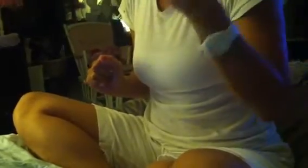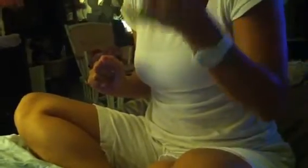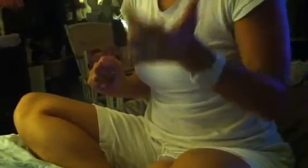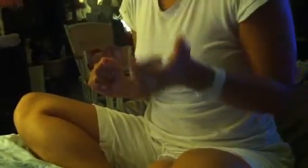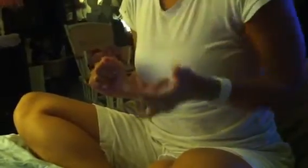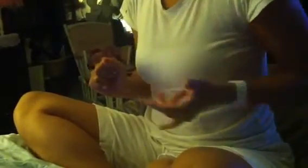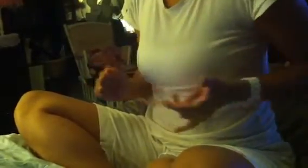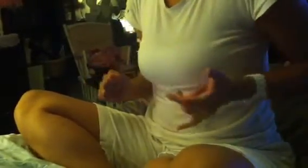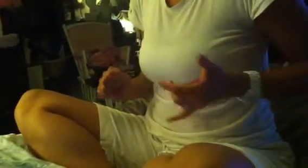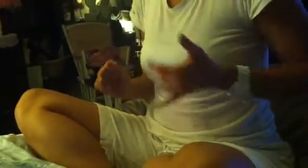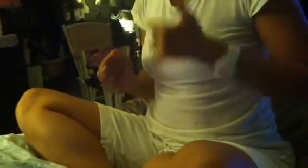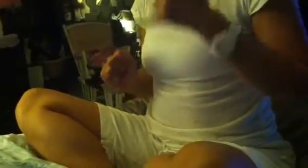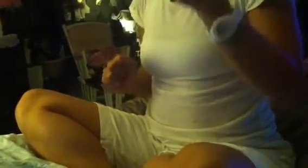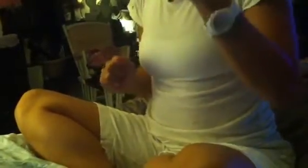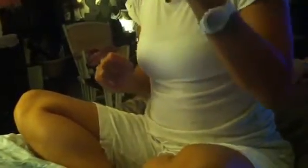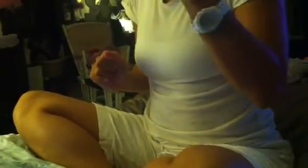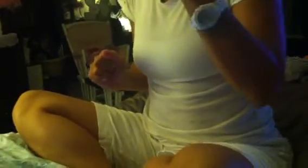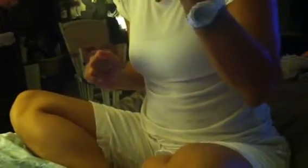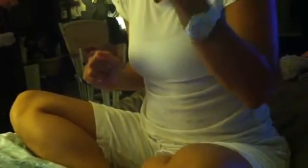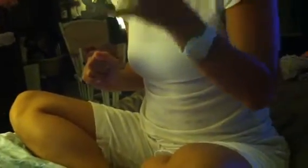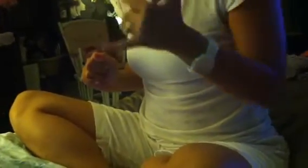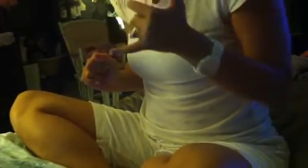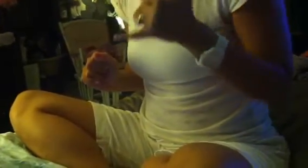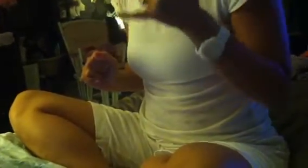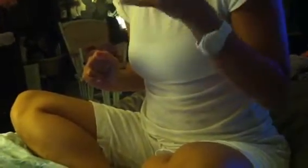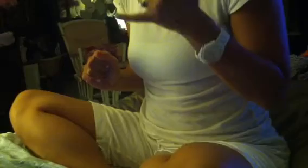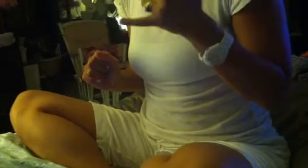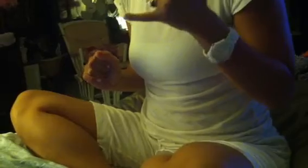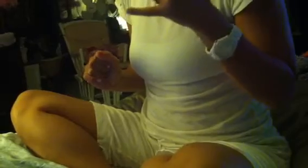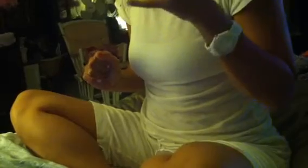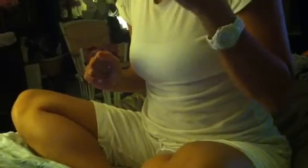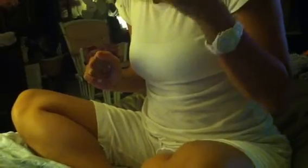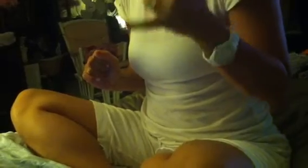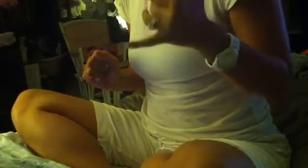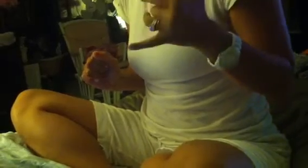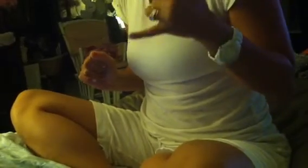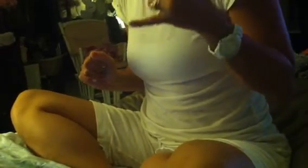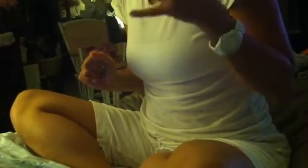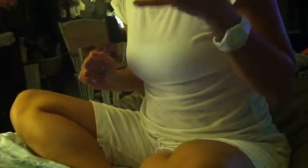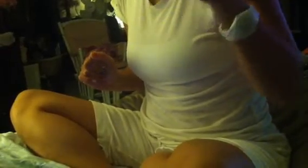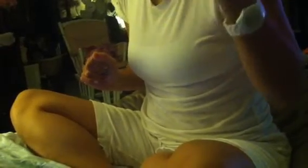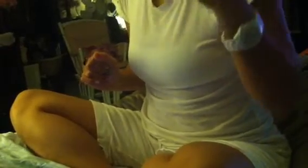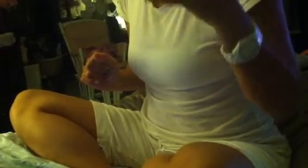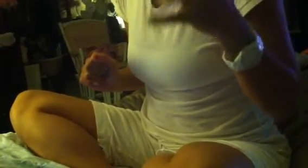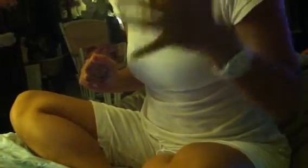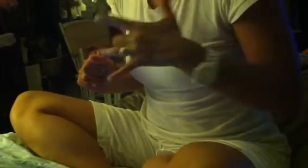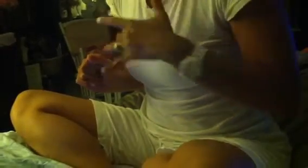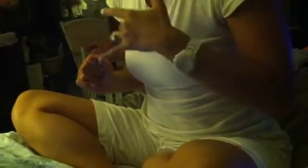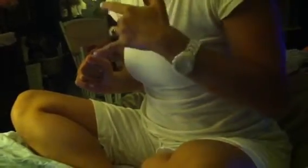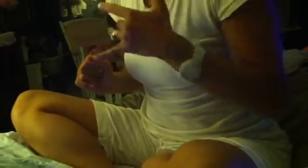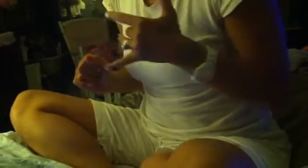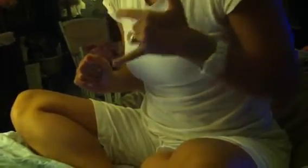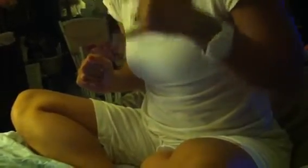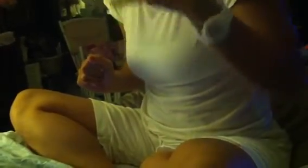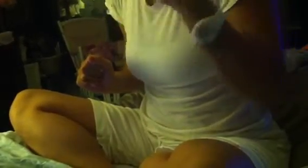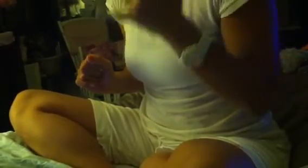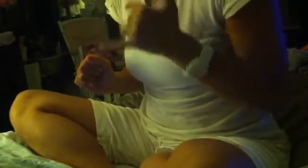When you let me believe that you were incomplete without me by your